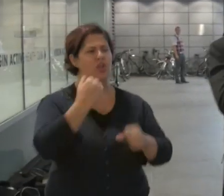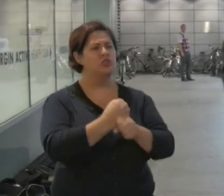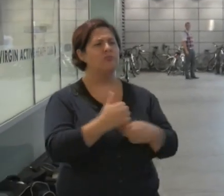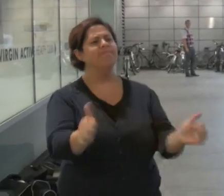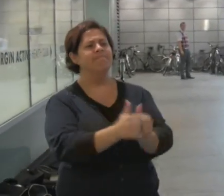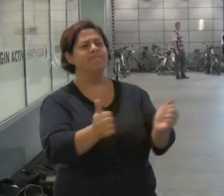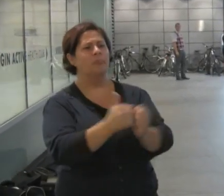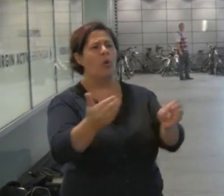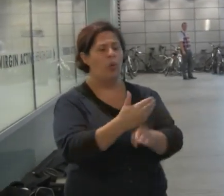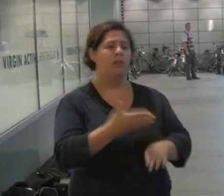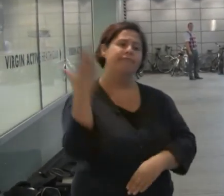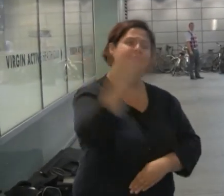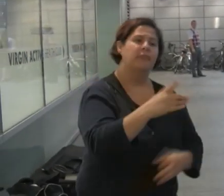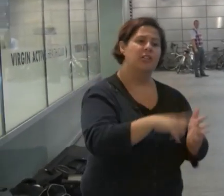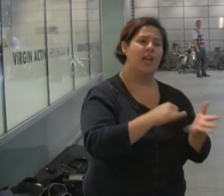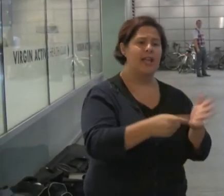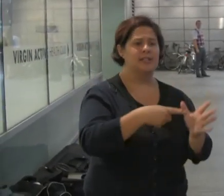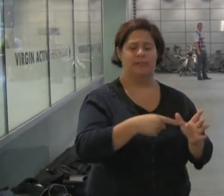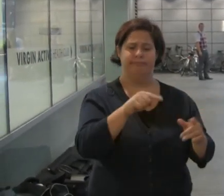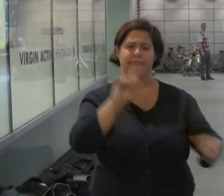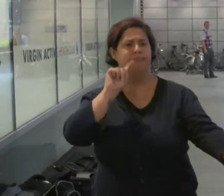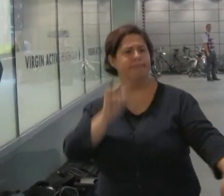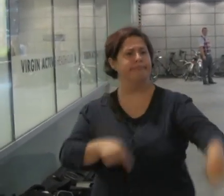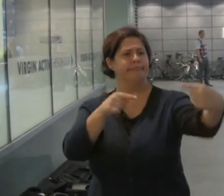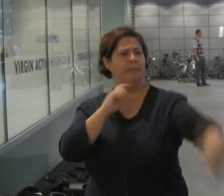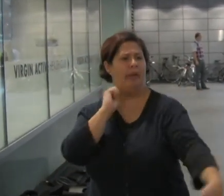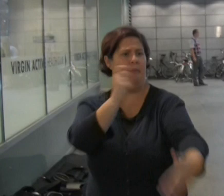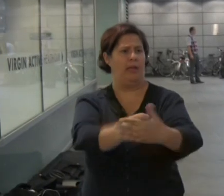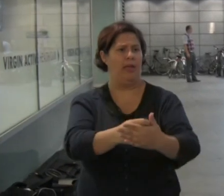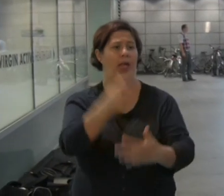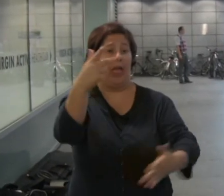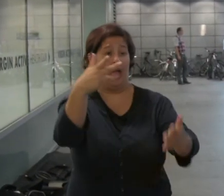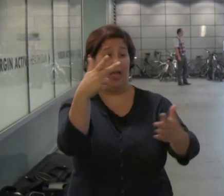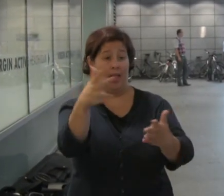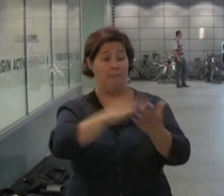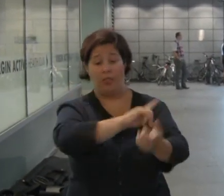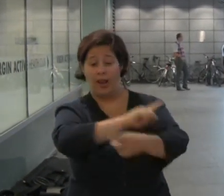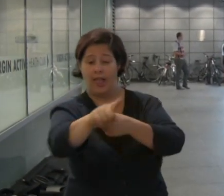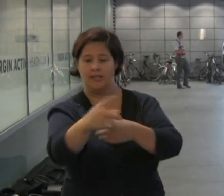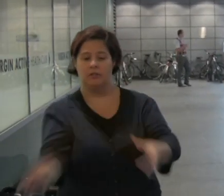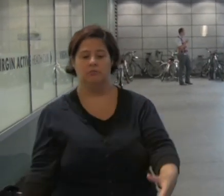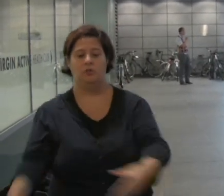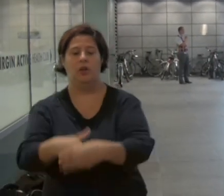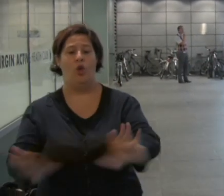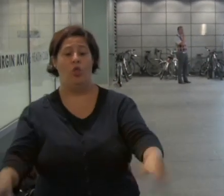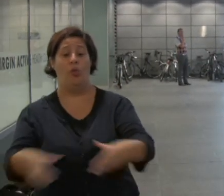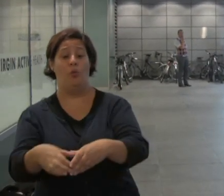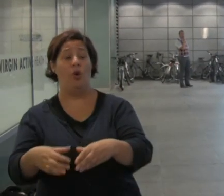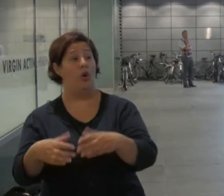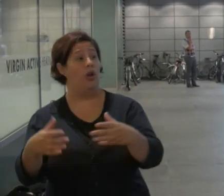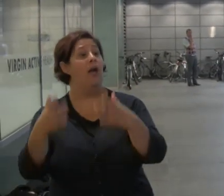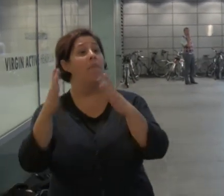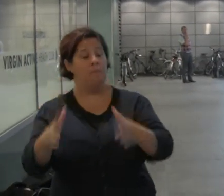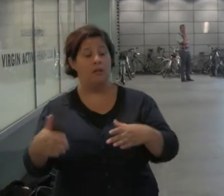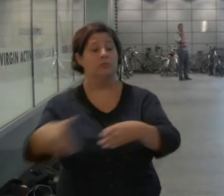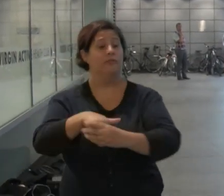work and took on job seekers allowance. He appealed. And after waiting eight months, he was put into the work group and had to start doing work